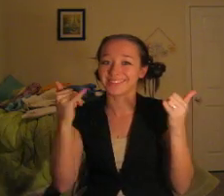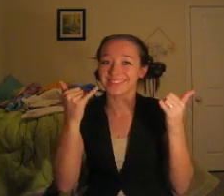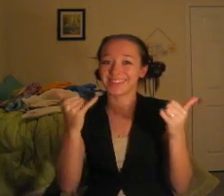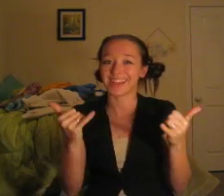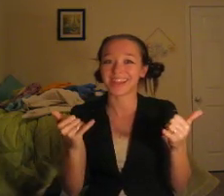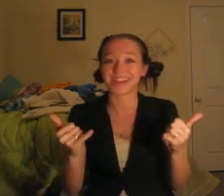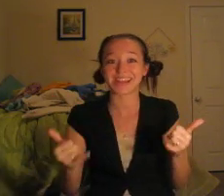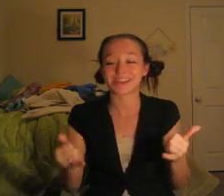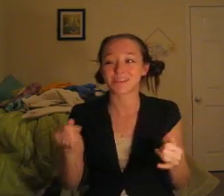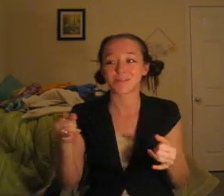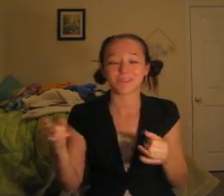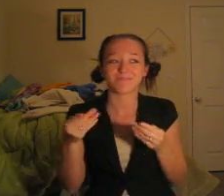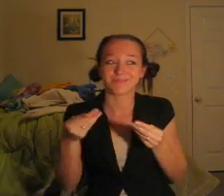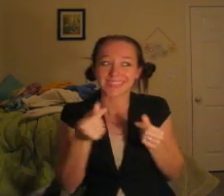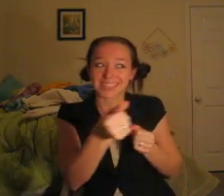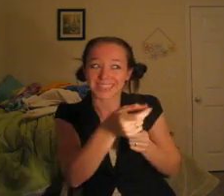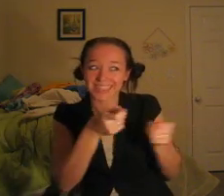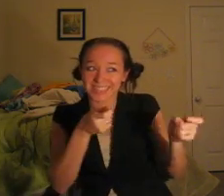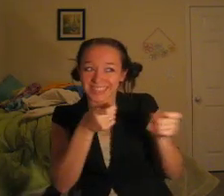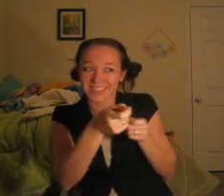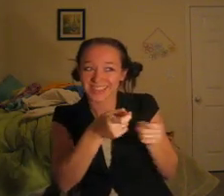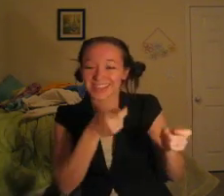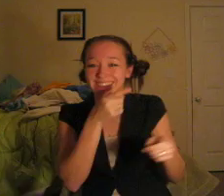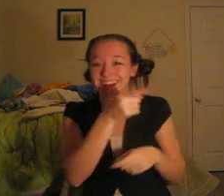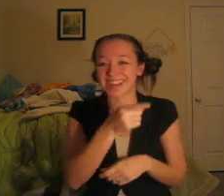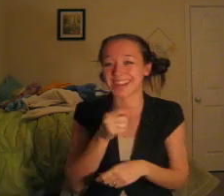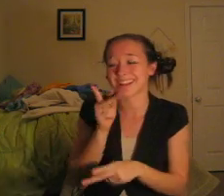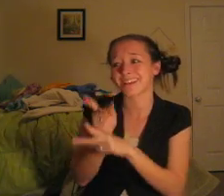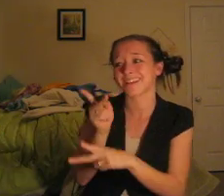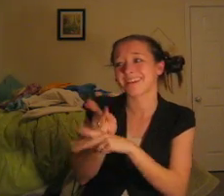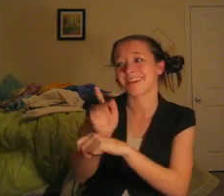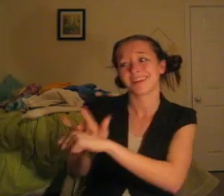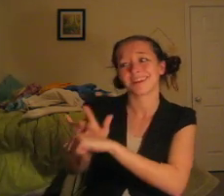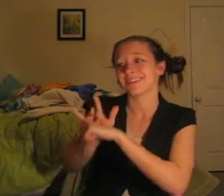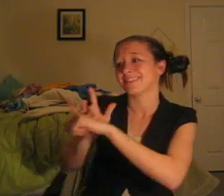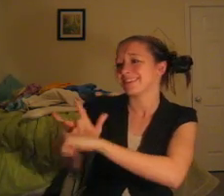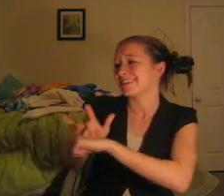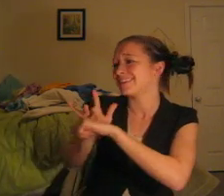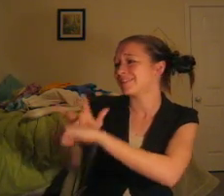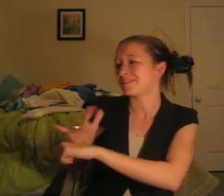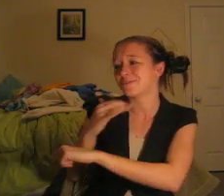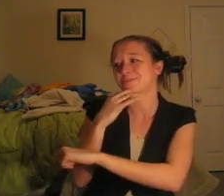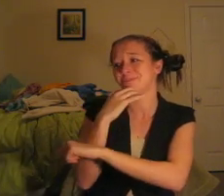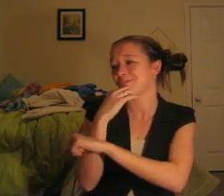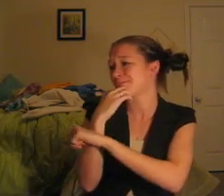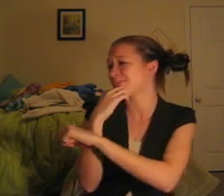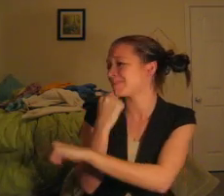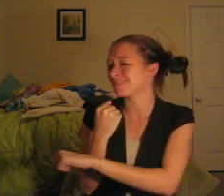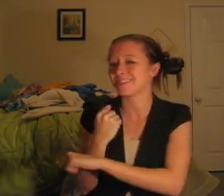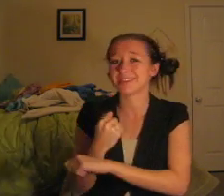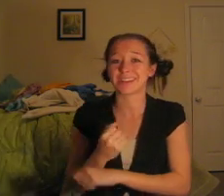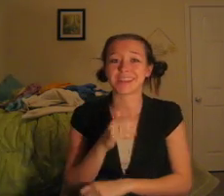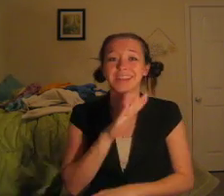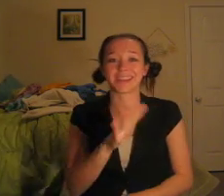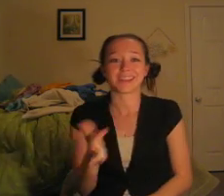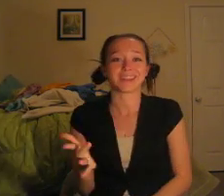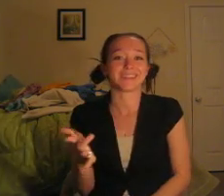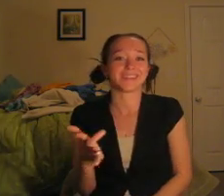Now he's wrapped around the figure She's the better of his whole world And his